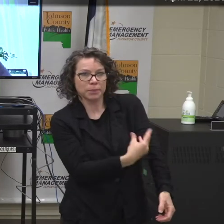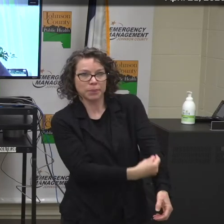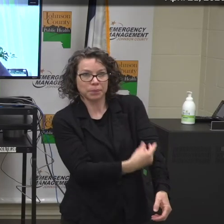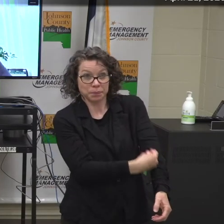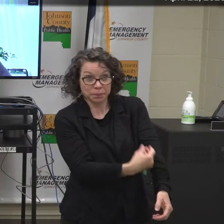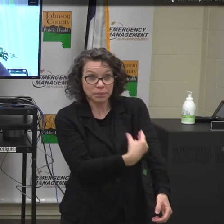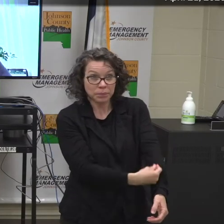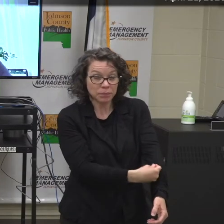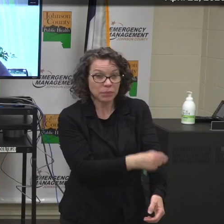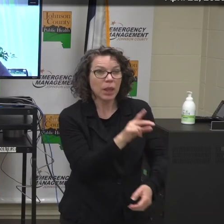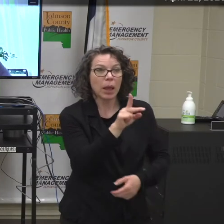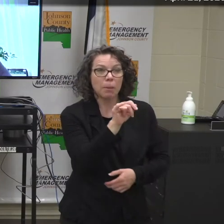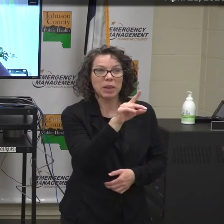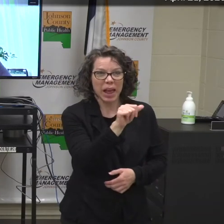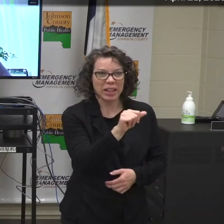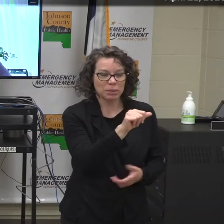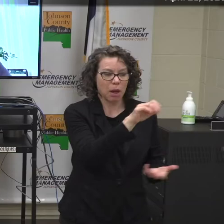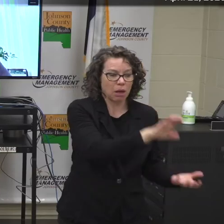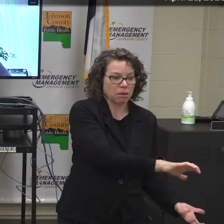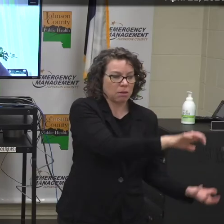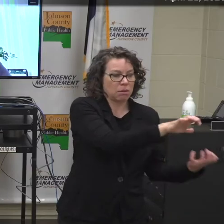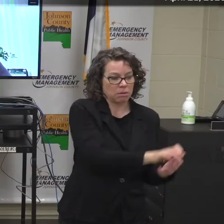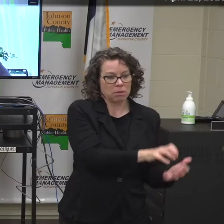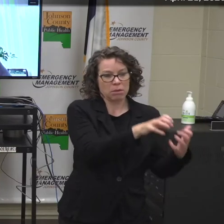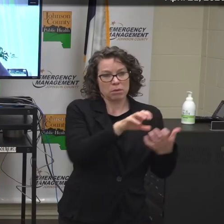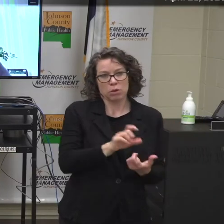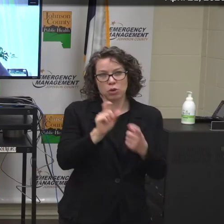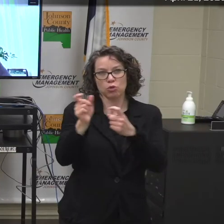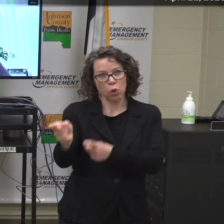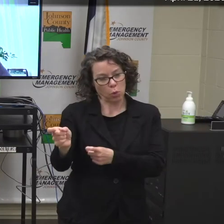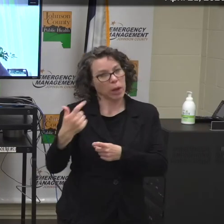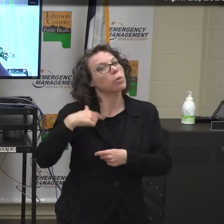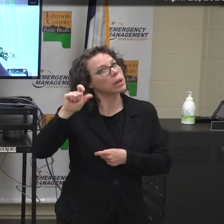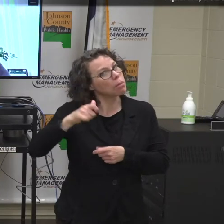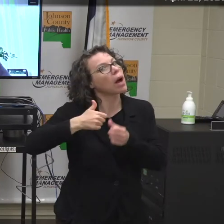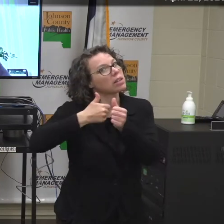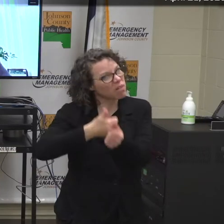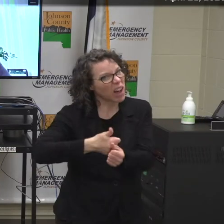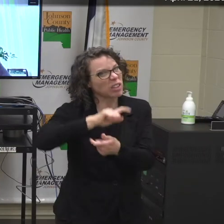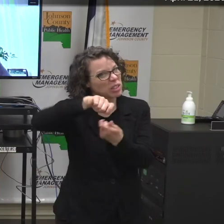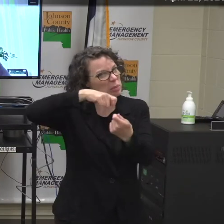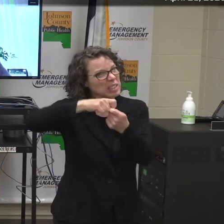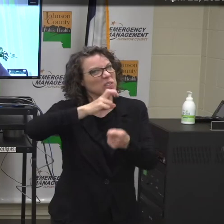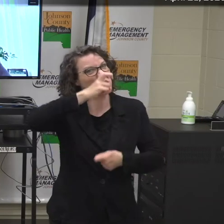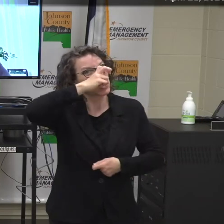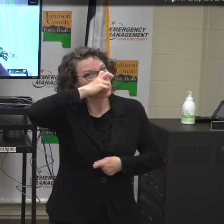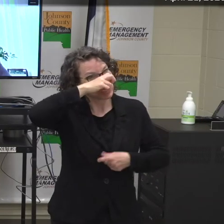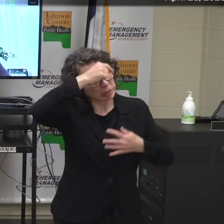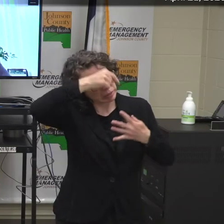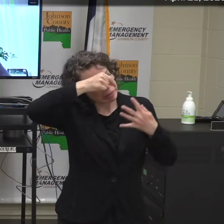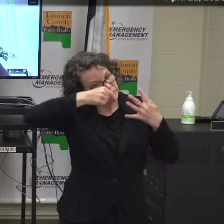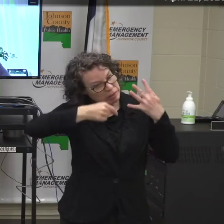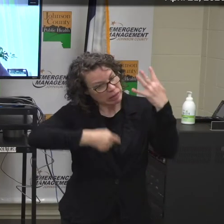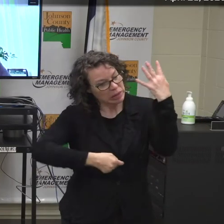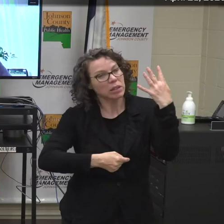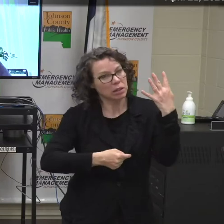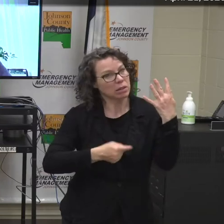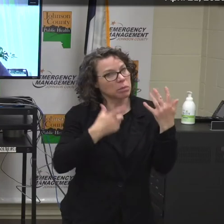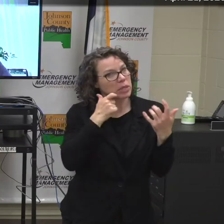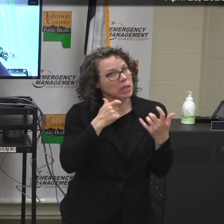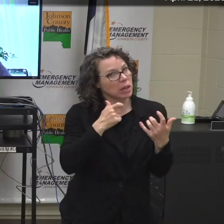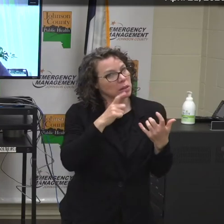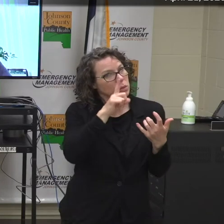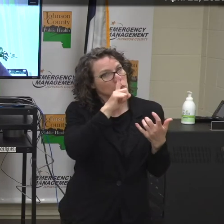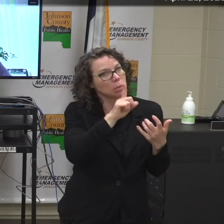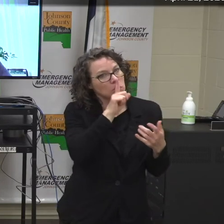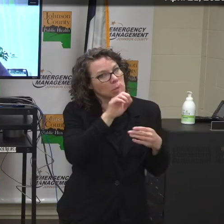there are protocols to follow and a process for this. And we are working through the details because as I said, this is very new to us. Uh,